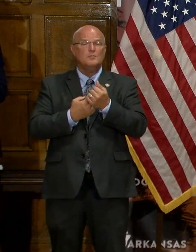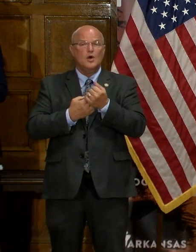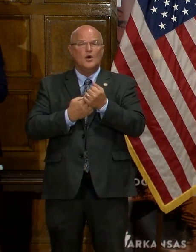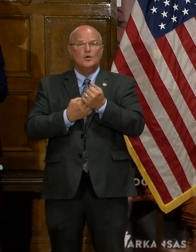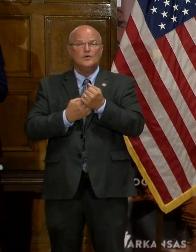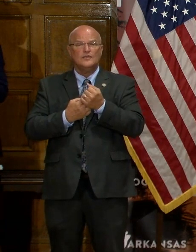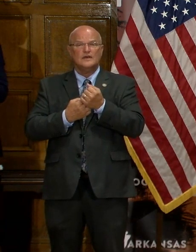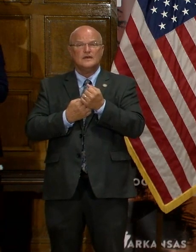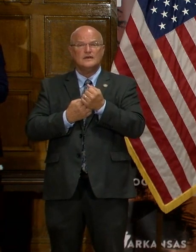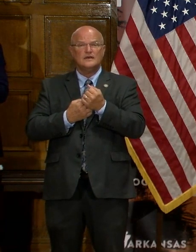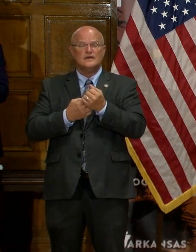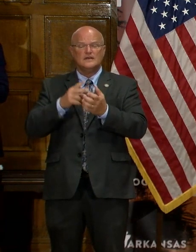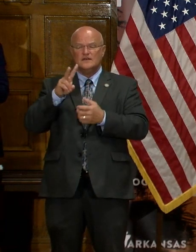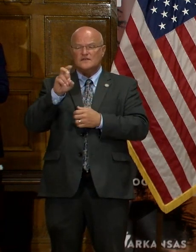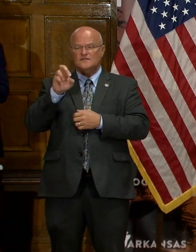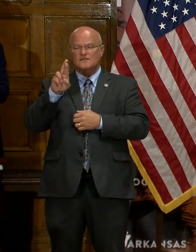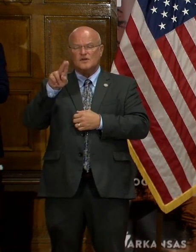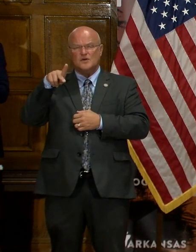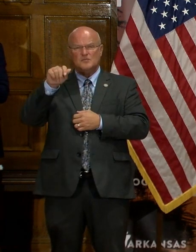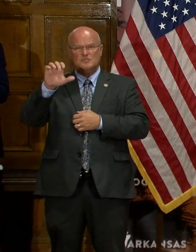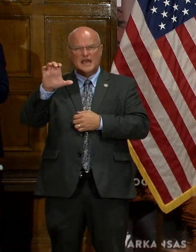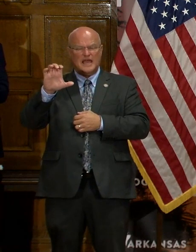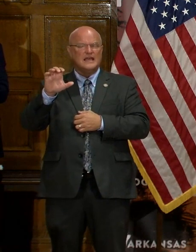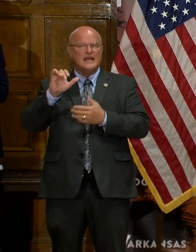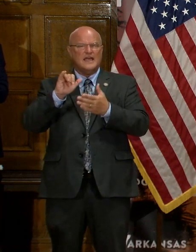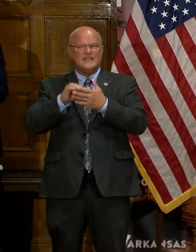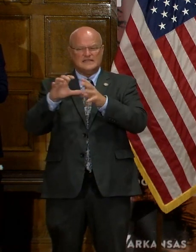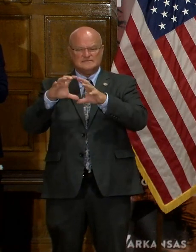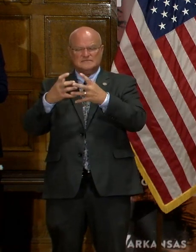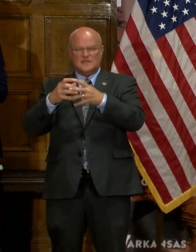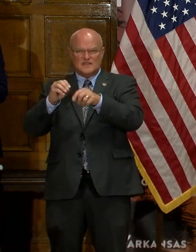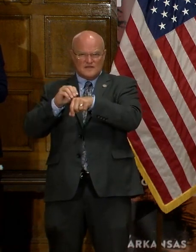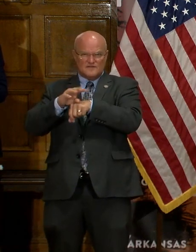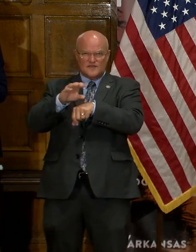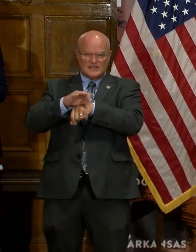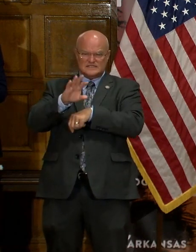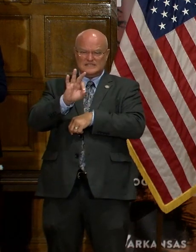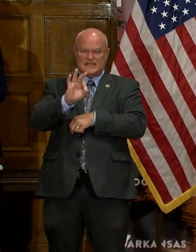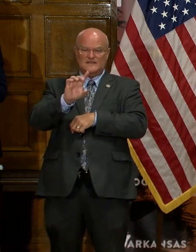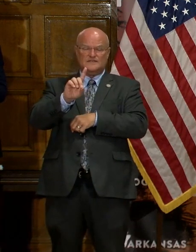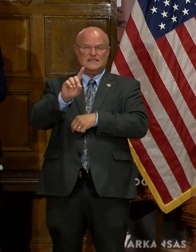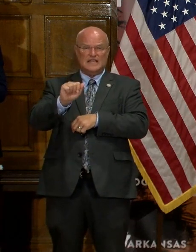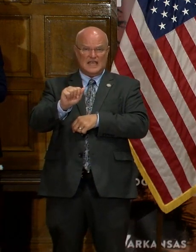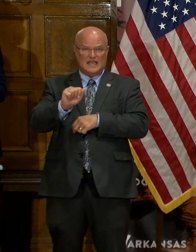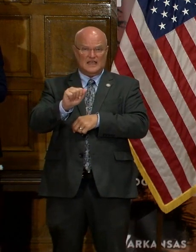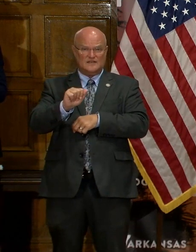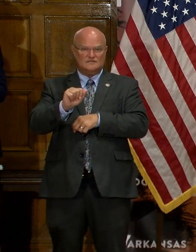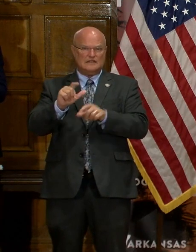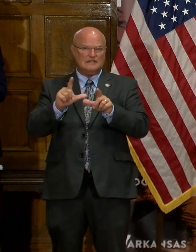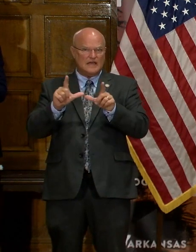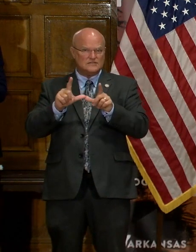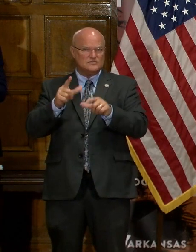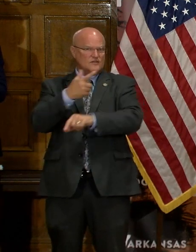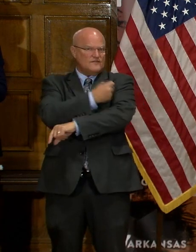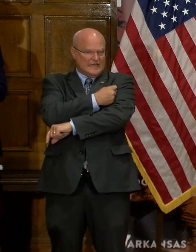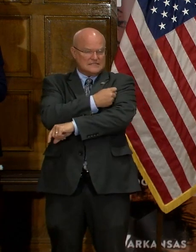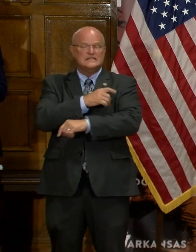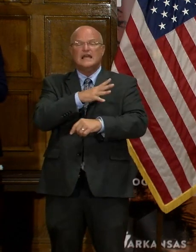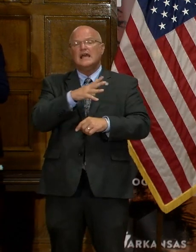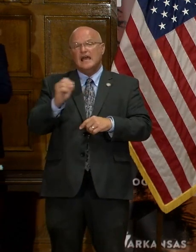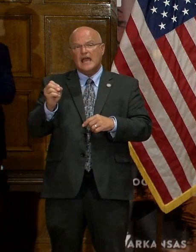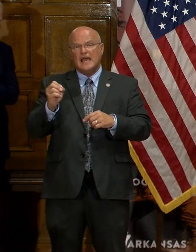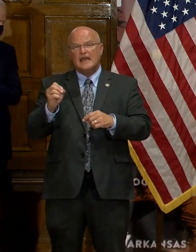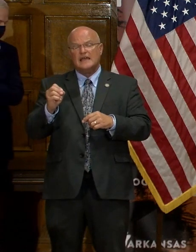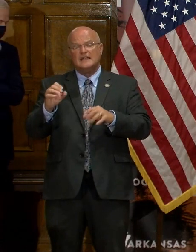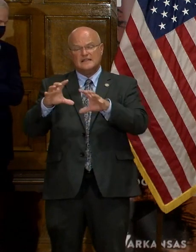VRPAC, which is the body that advises the FDA on licensure of vaccines, and